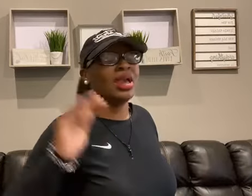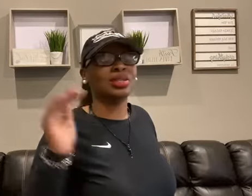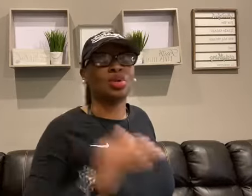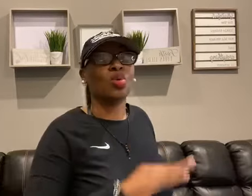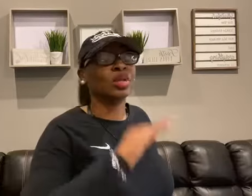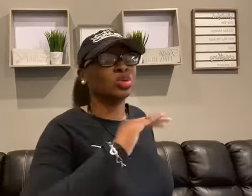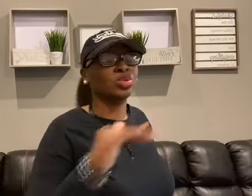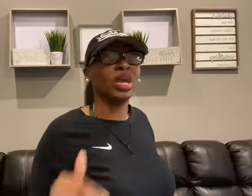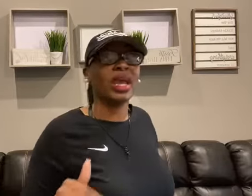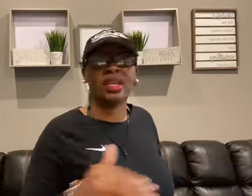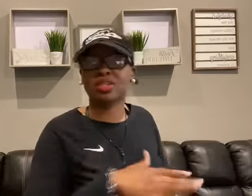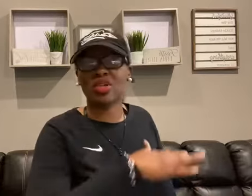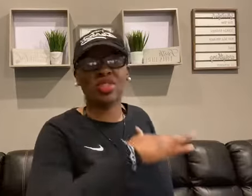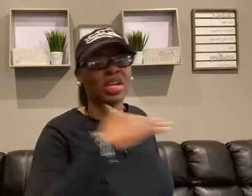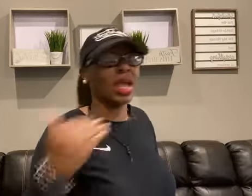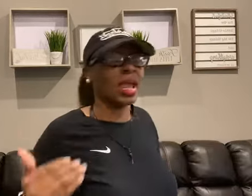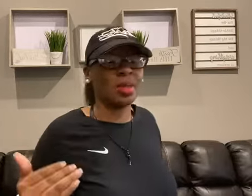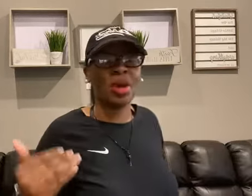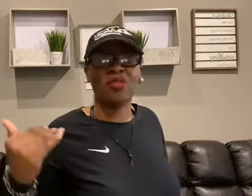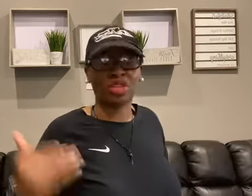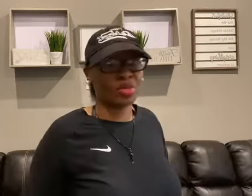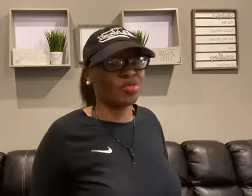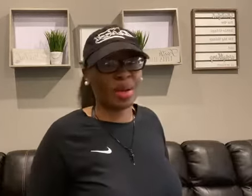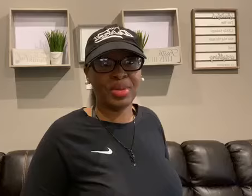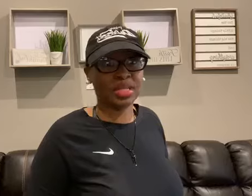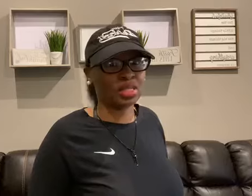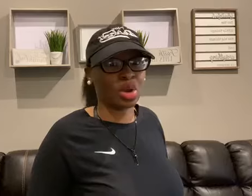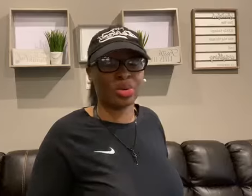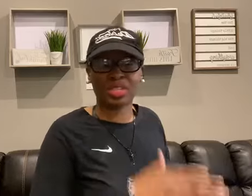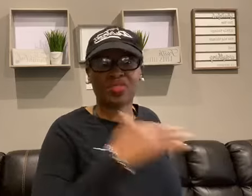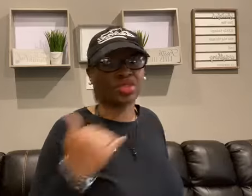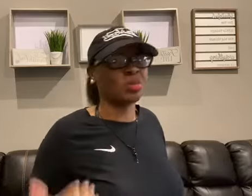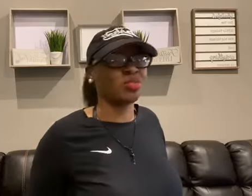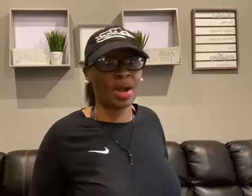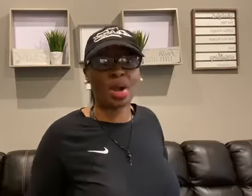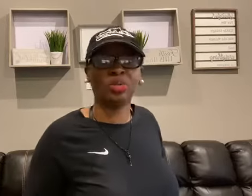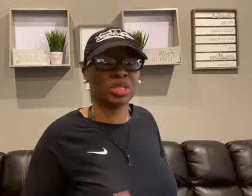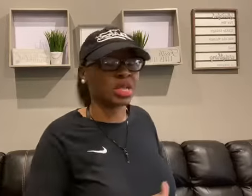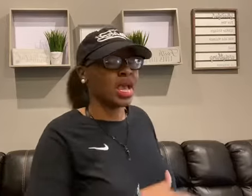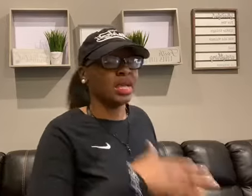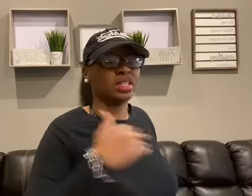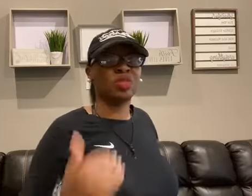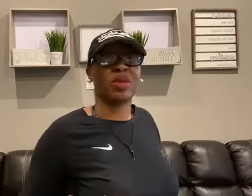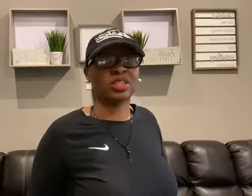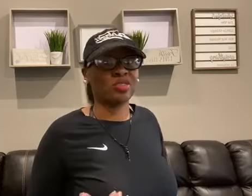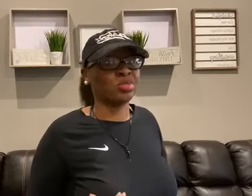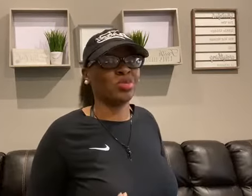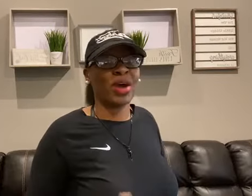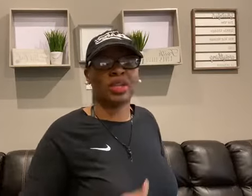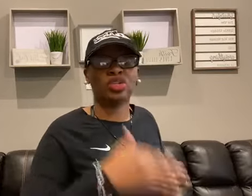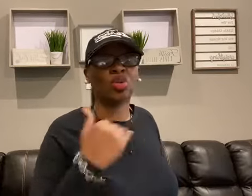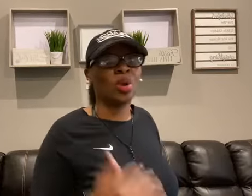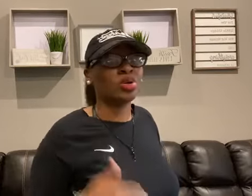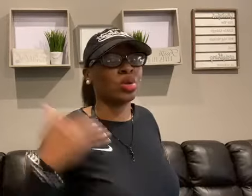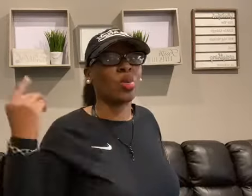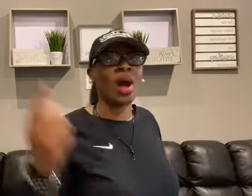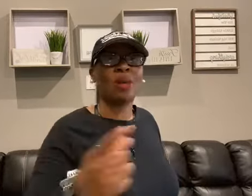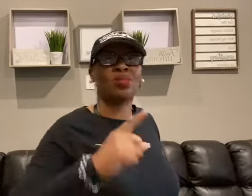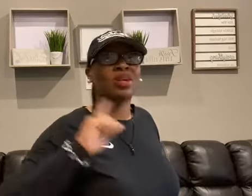is going to change the game for some of my business owners, for some of my coaches and some of my service providers. You're wondering why am I